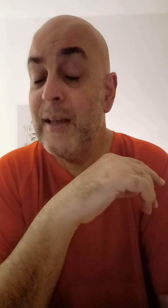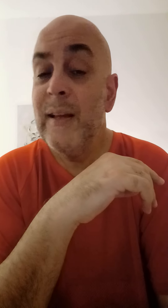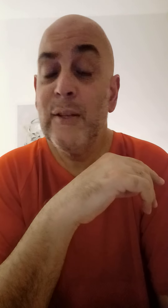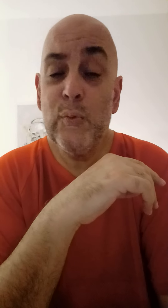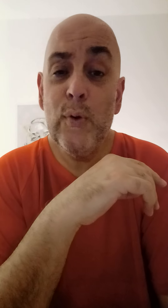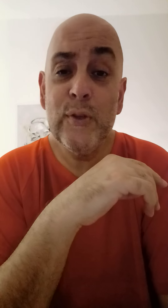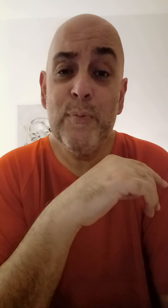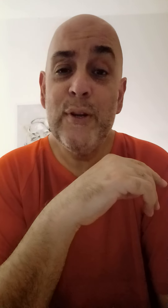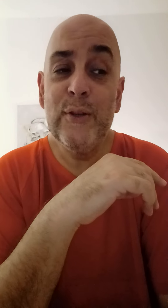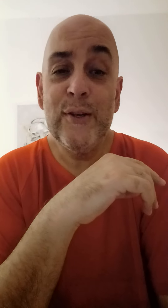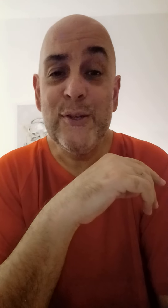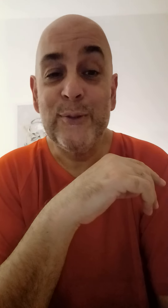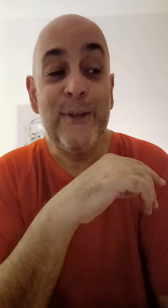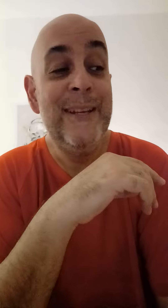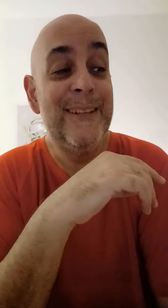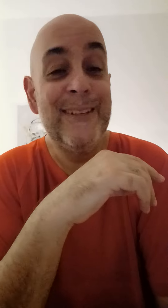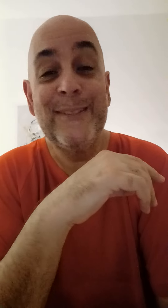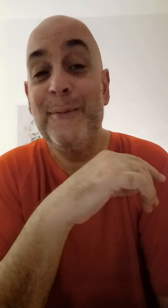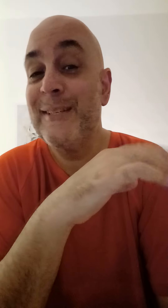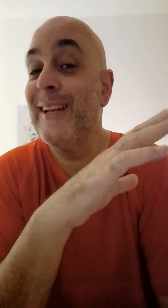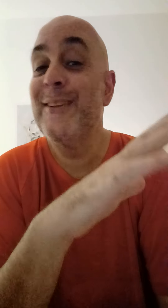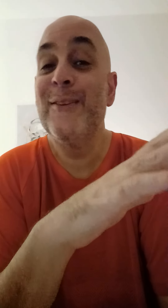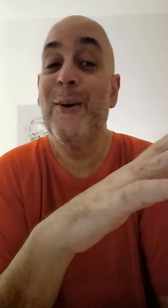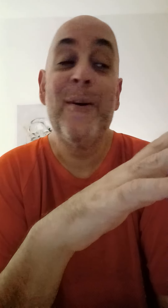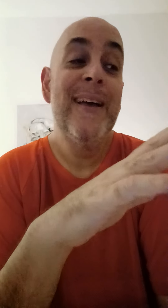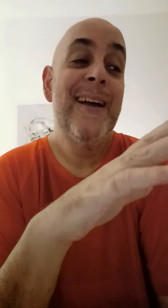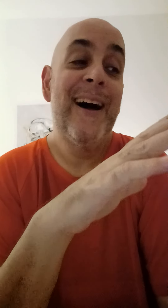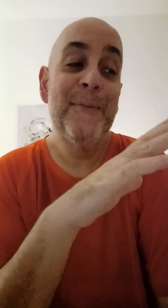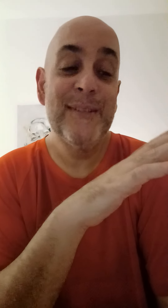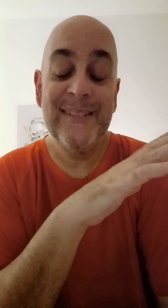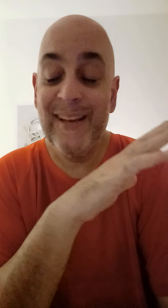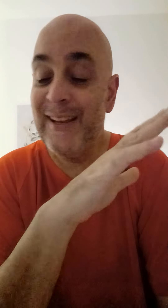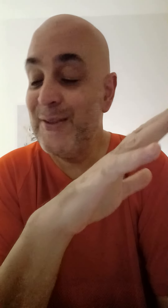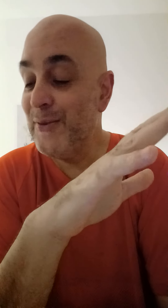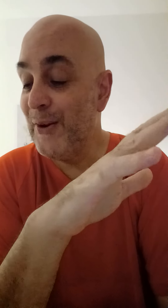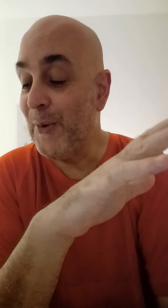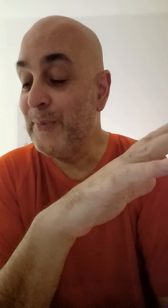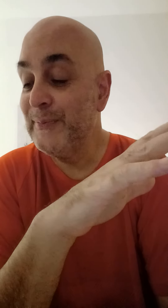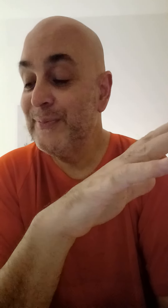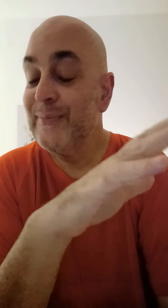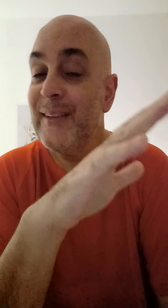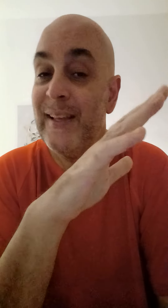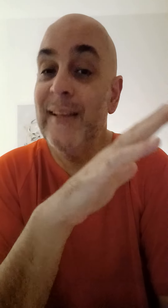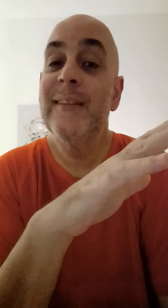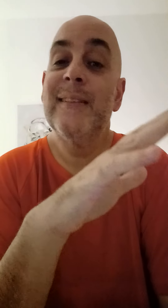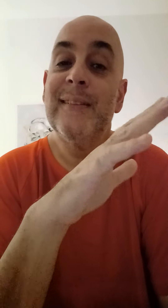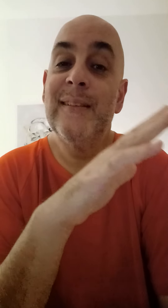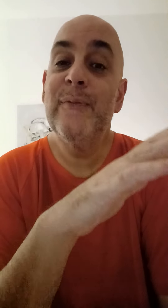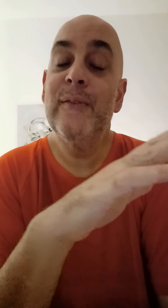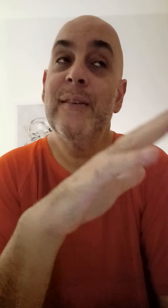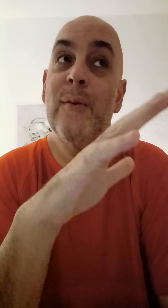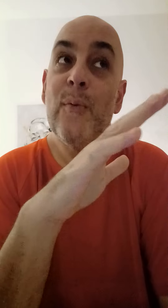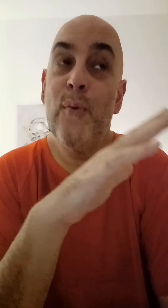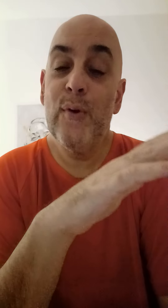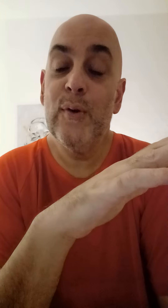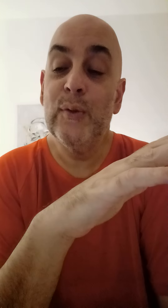This world is pretty dark, children. I'm just letting you know. I'm just letting you know it is a different world